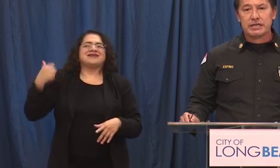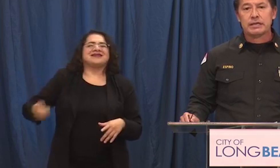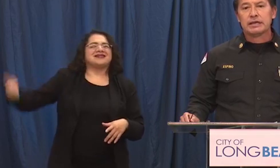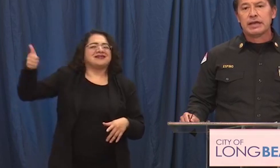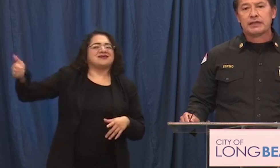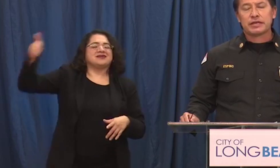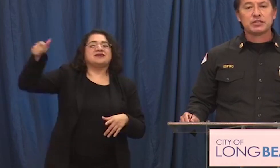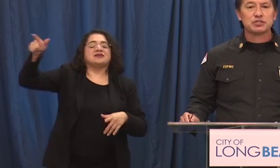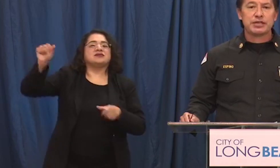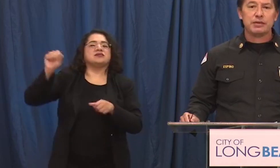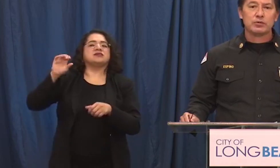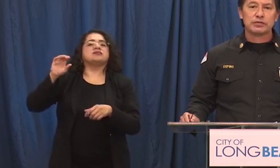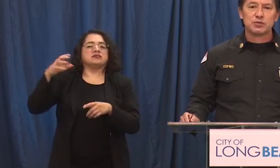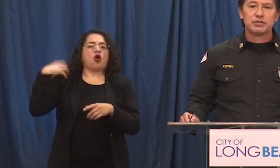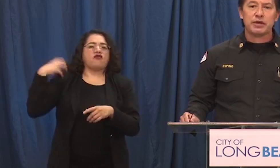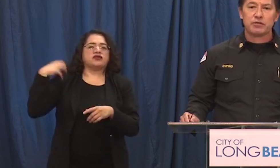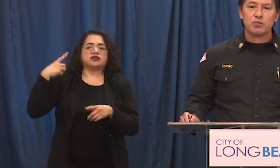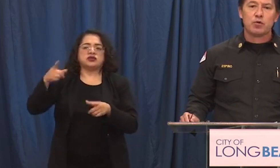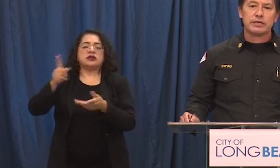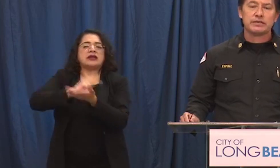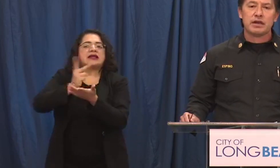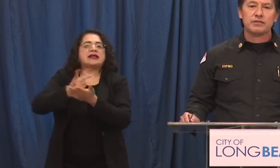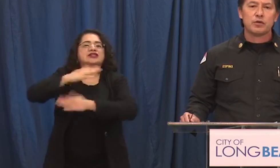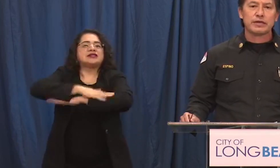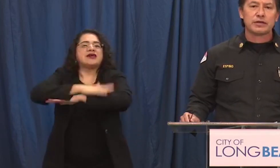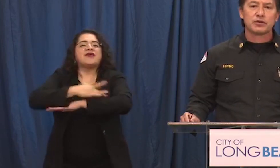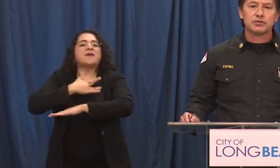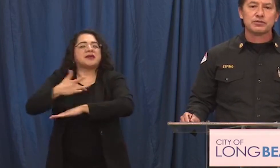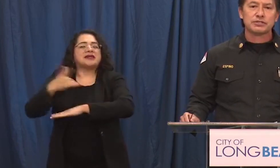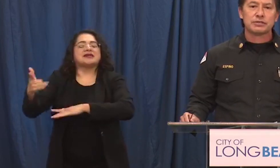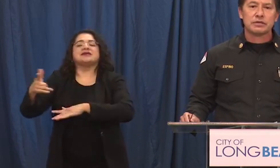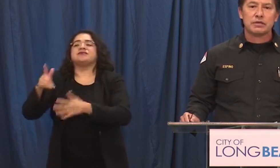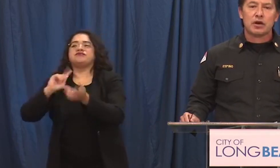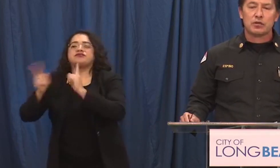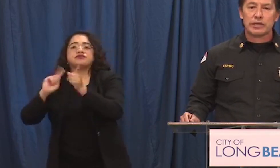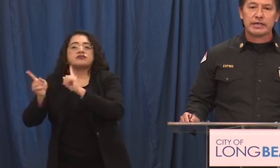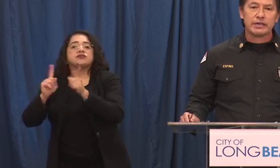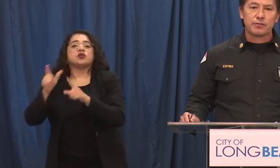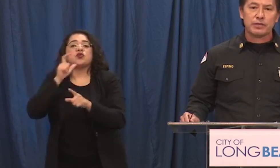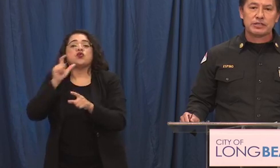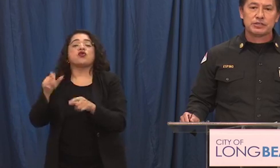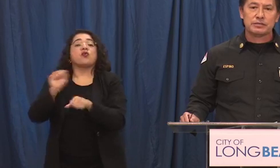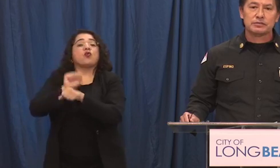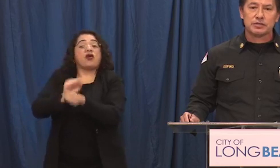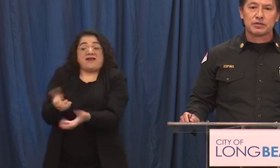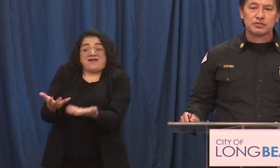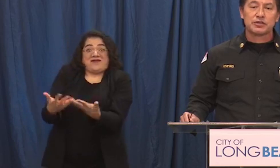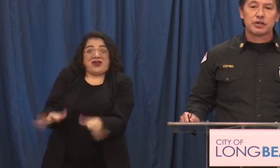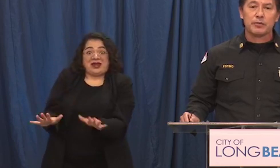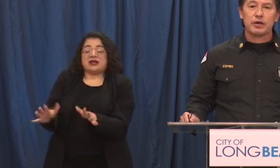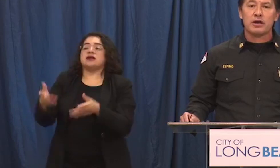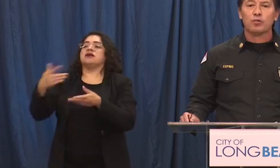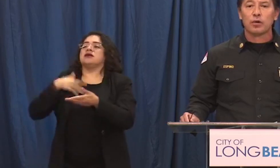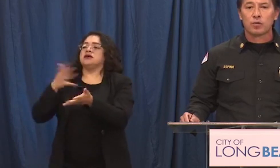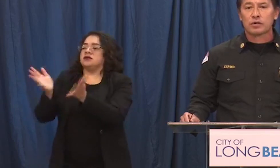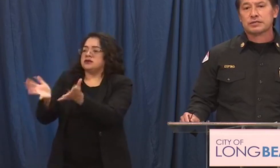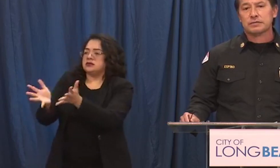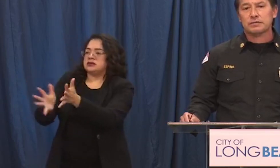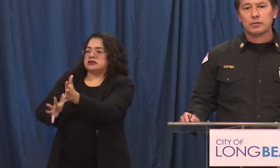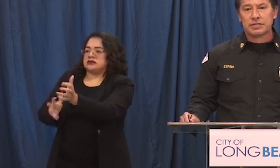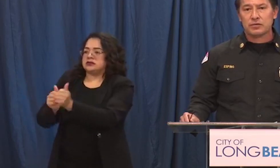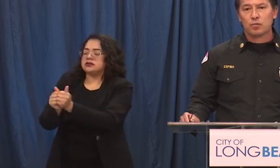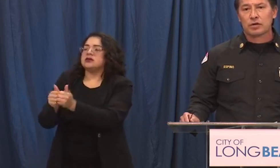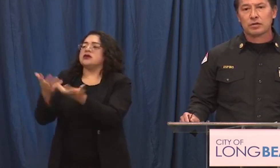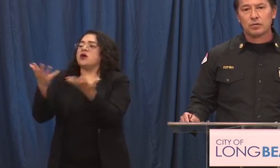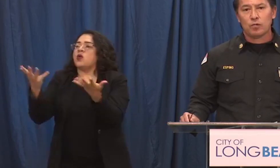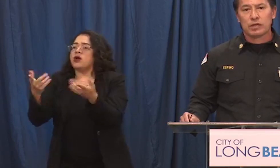getting ready at the kitchen table as we do every morning the off-going crews are relaying information to the crews that are coming on what worked